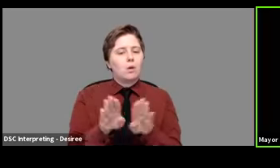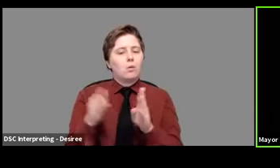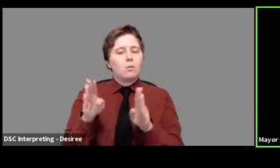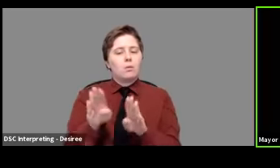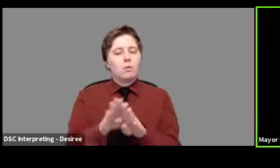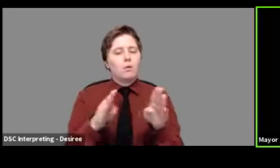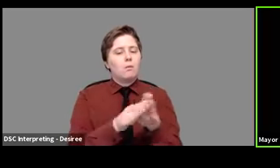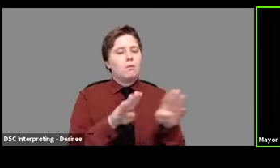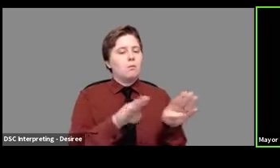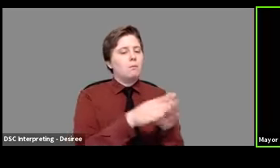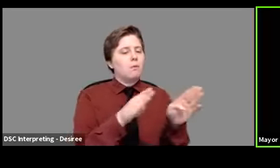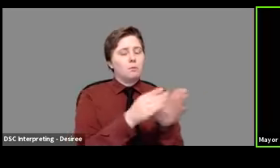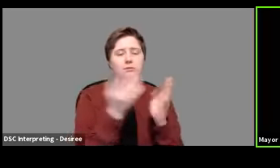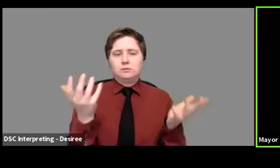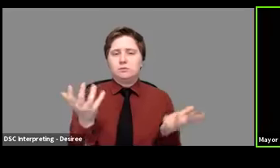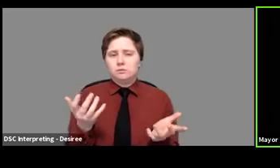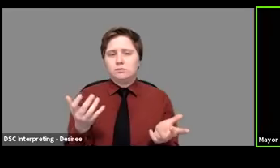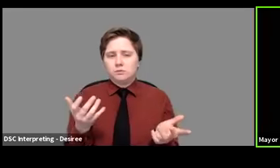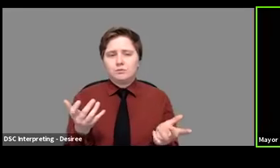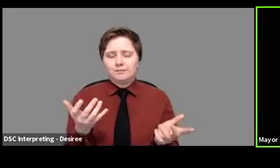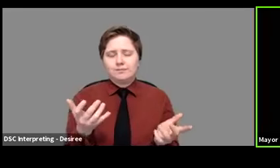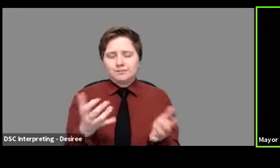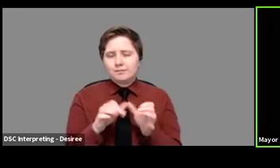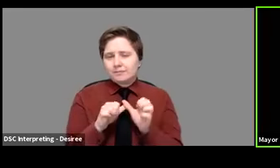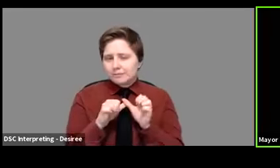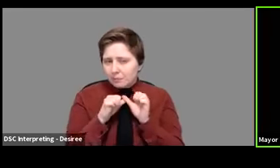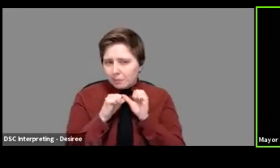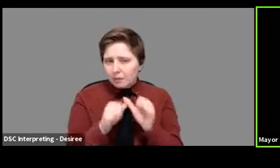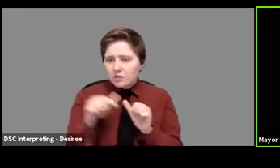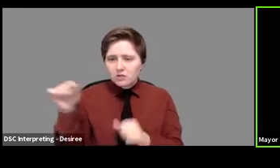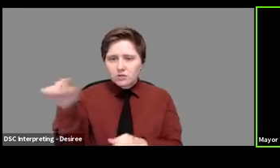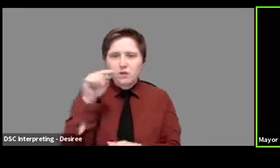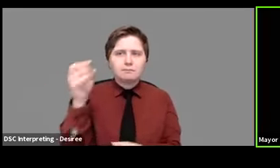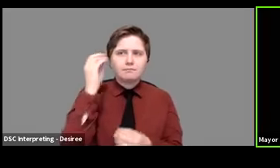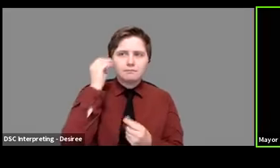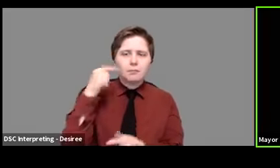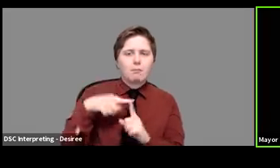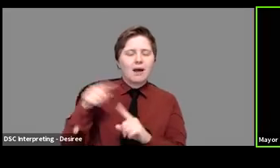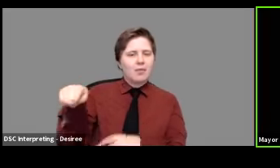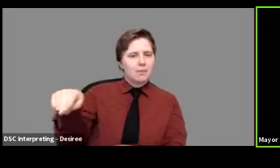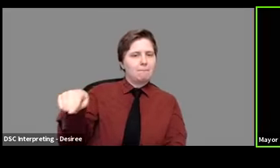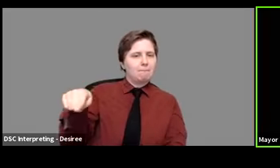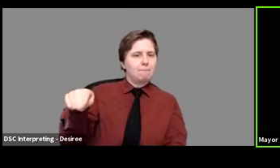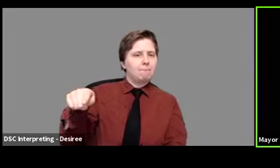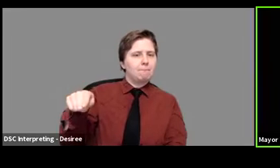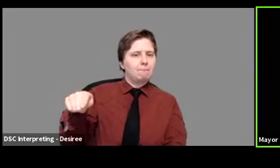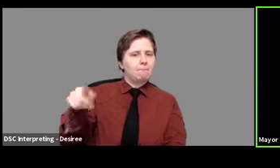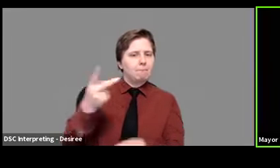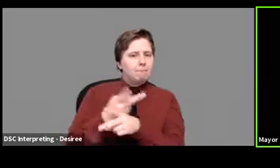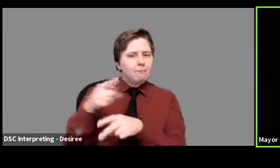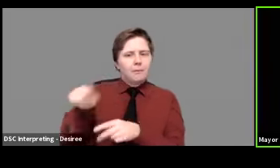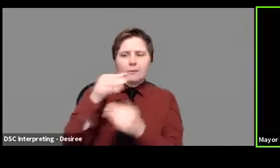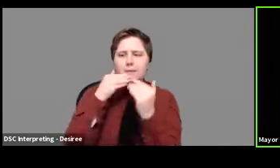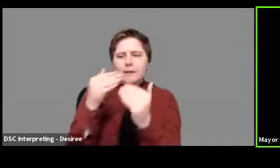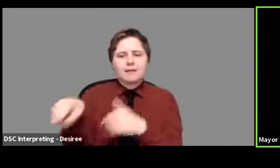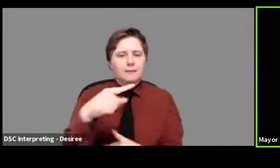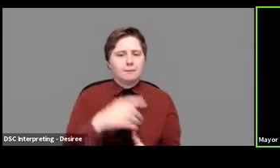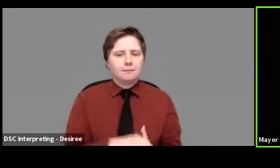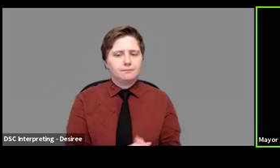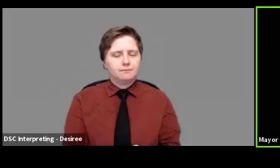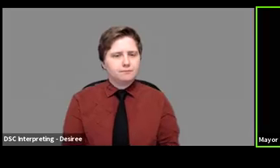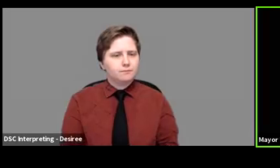and more open society to keep, keep those folks in mind and, uh, and to thank them because,